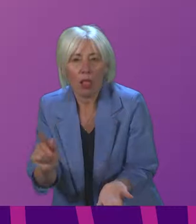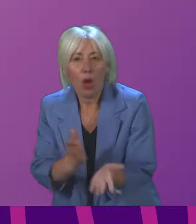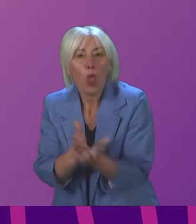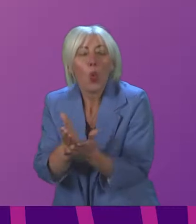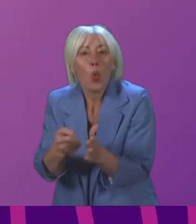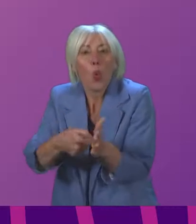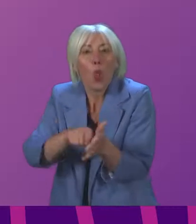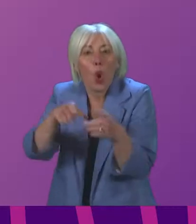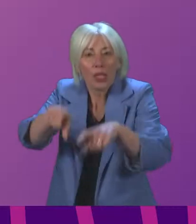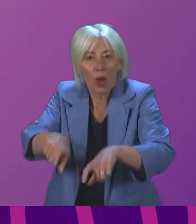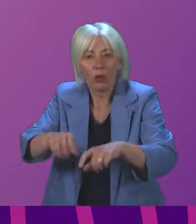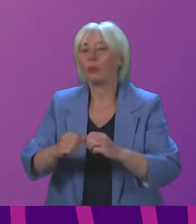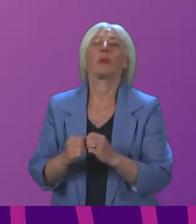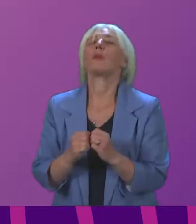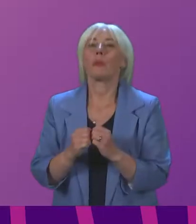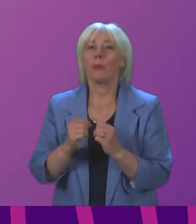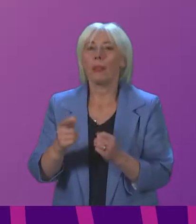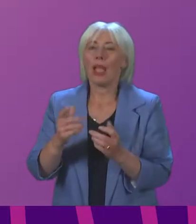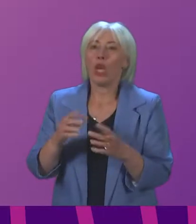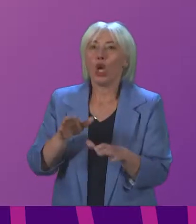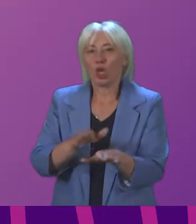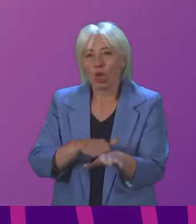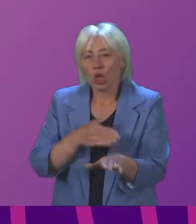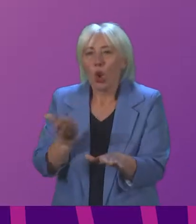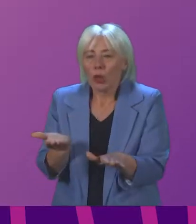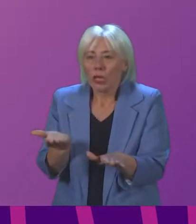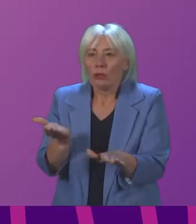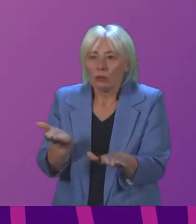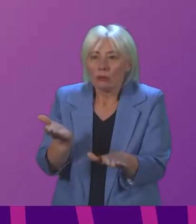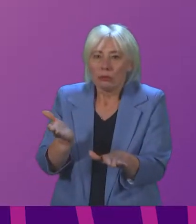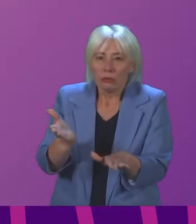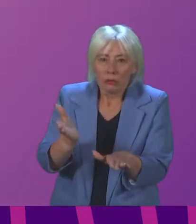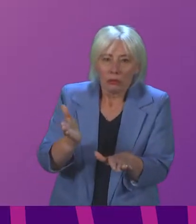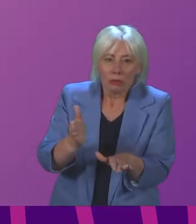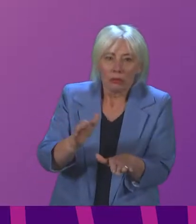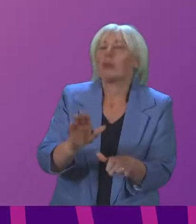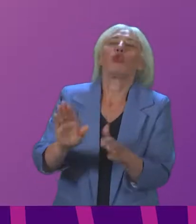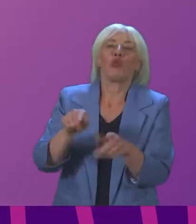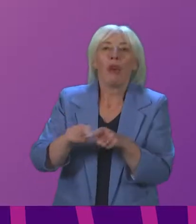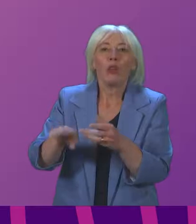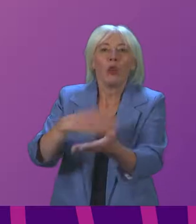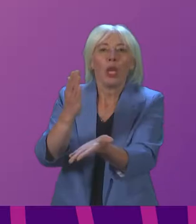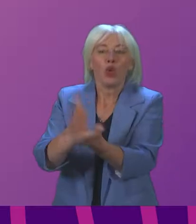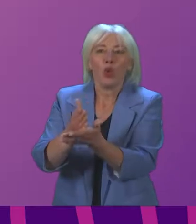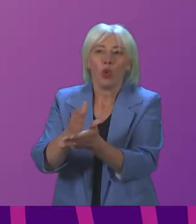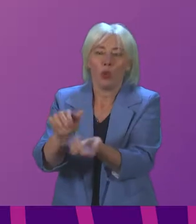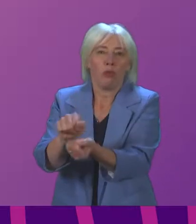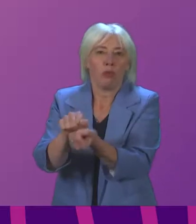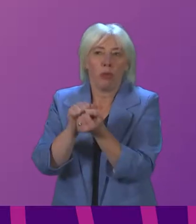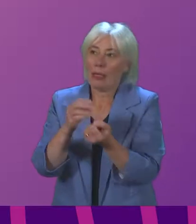lockdowns. And as we slowly start to recover, we have tried to make sure that we retain some of the incredibly innovative